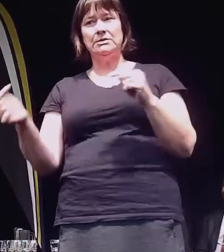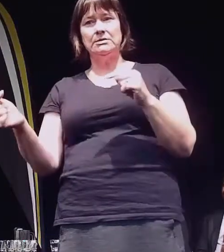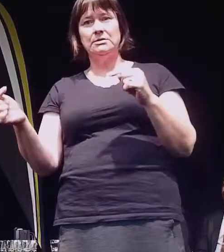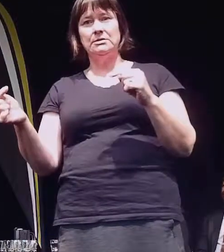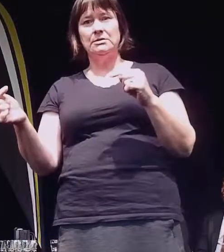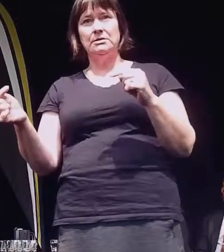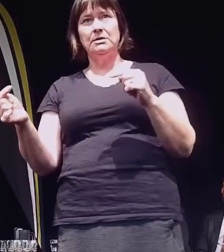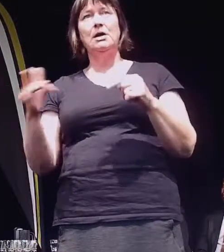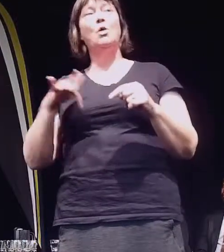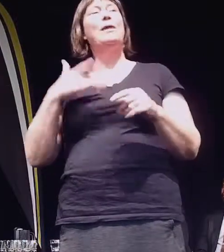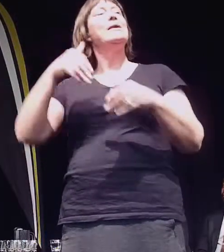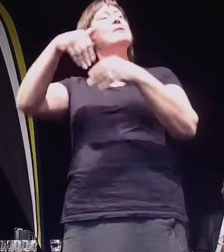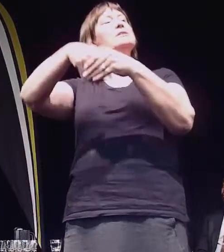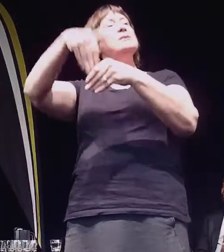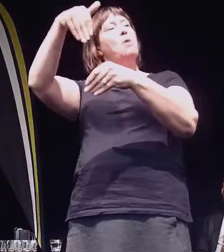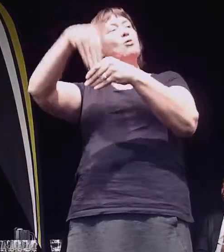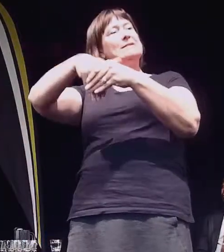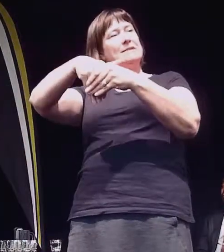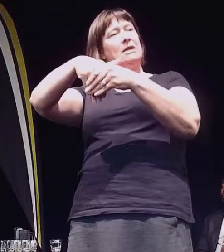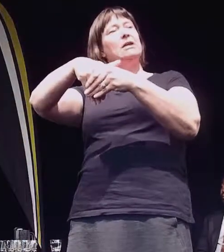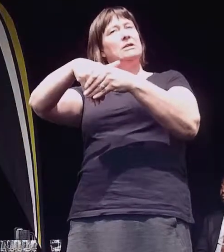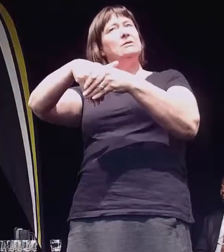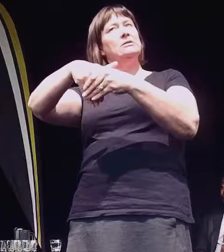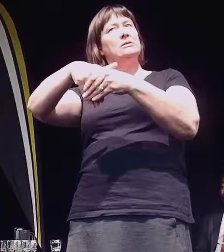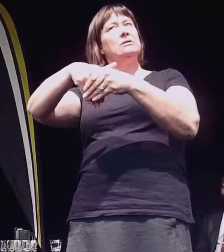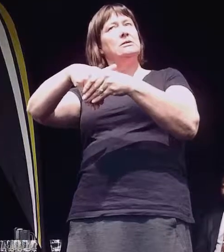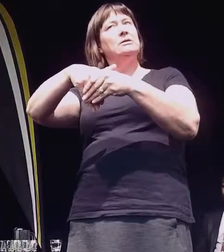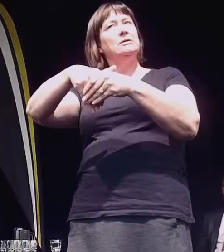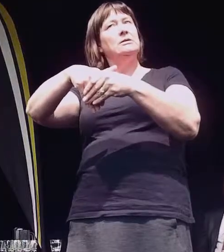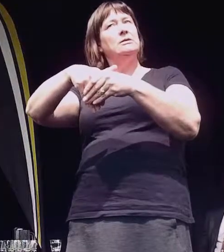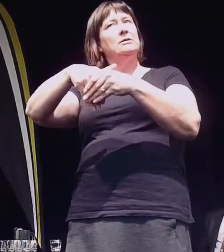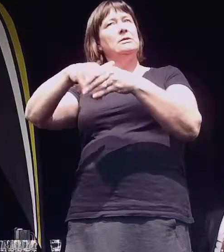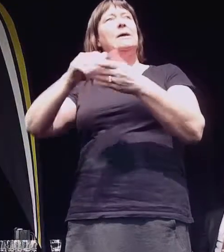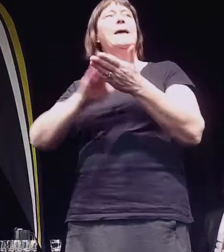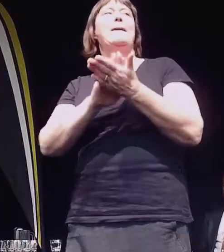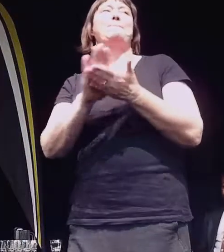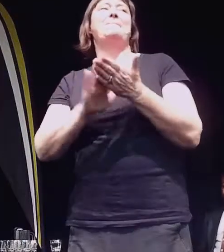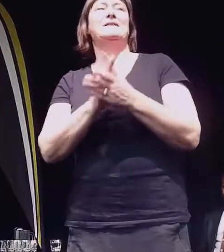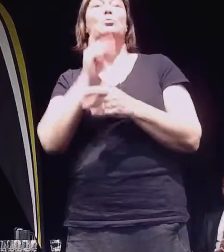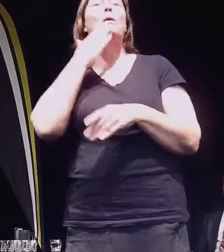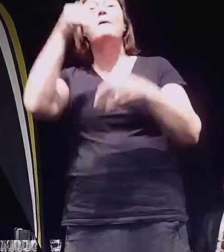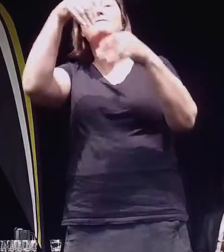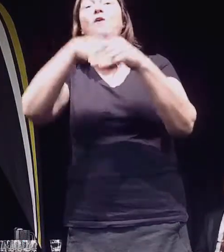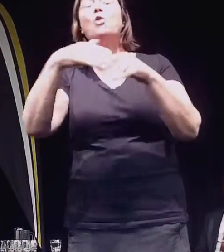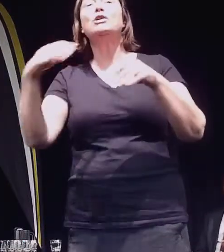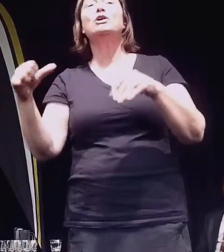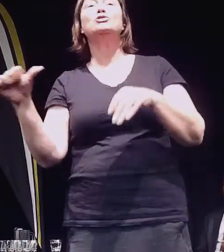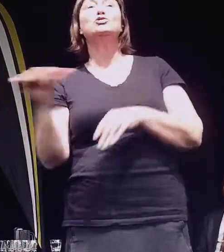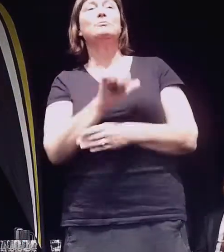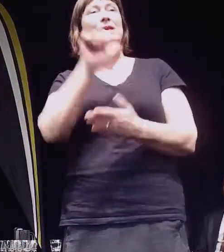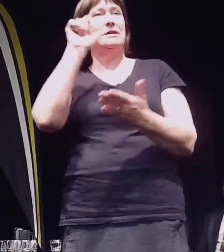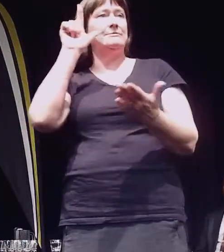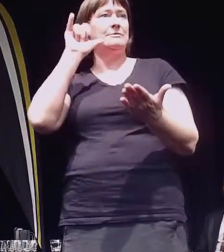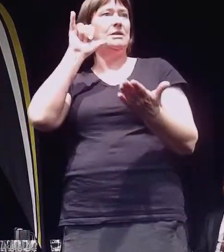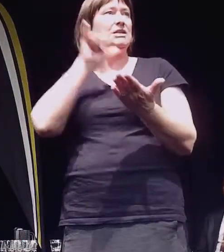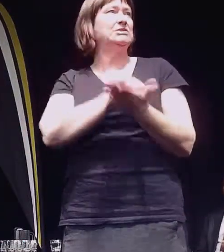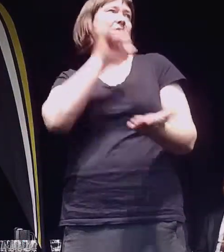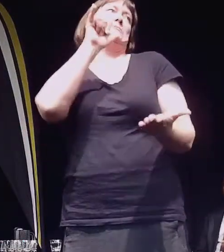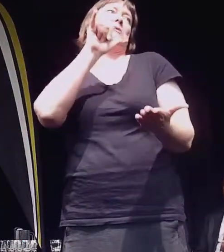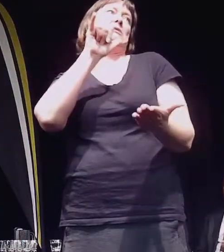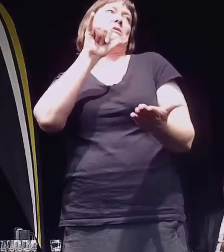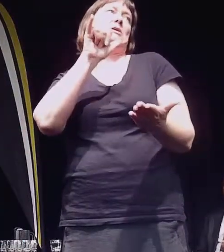We live in a democracy. a democracy, elections need to have legitimacy. And it was quite clear to me this year that